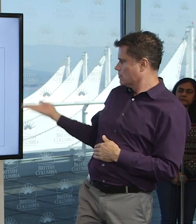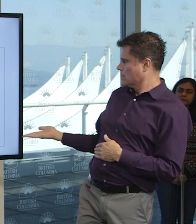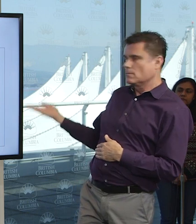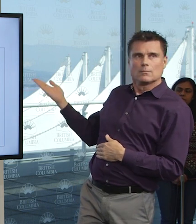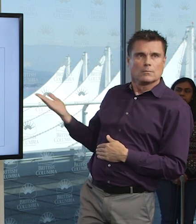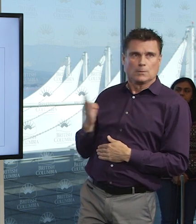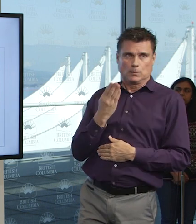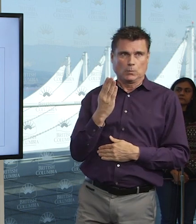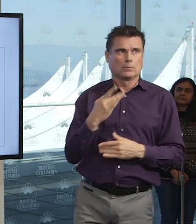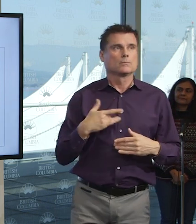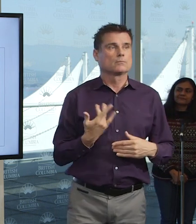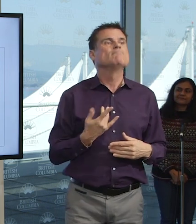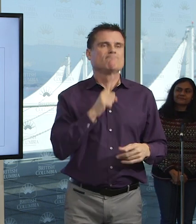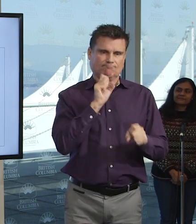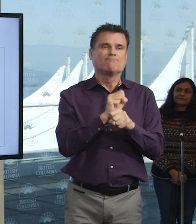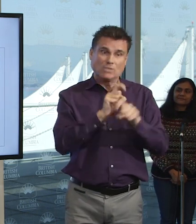I guess I need to, okay.